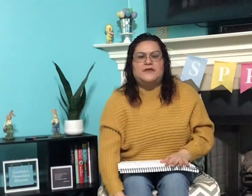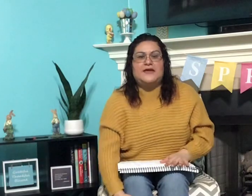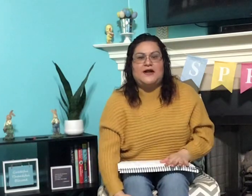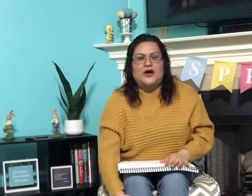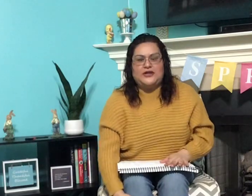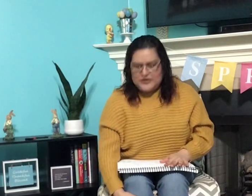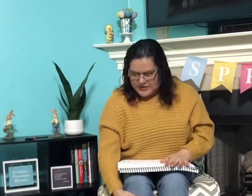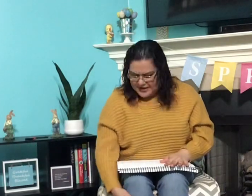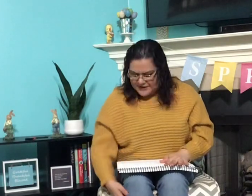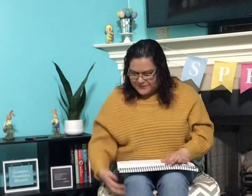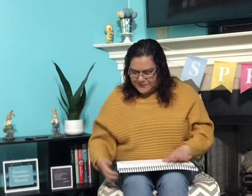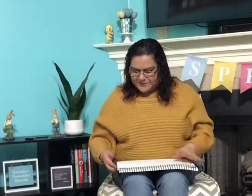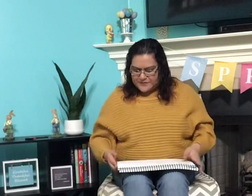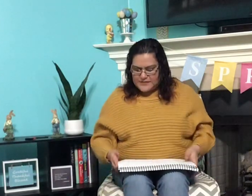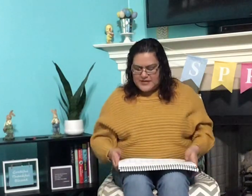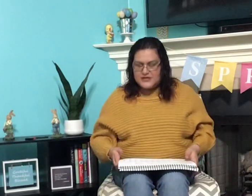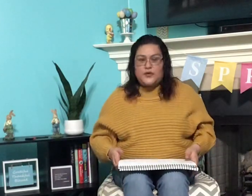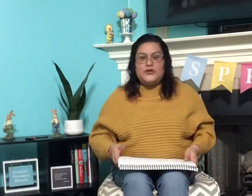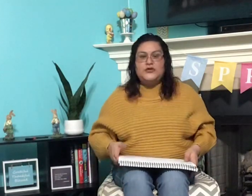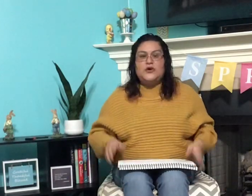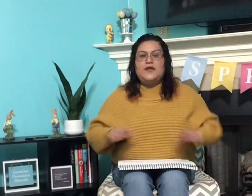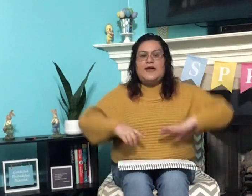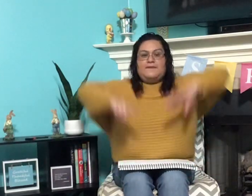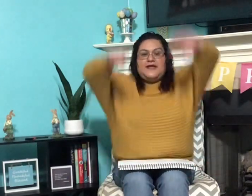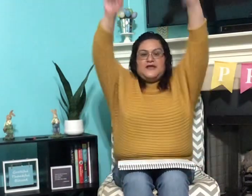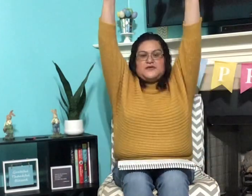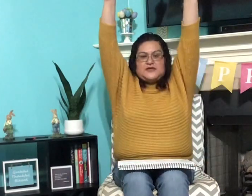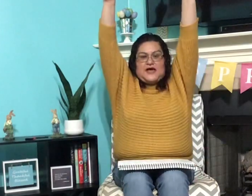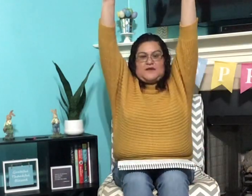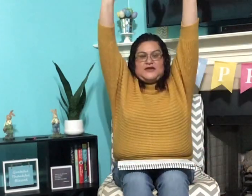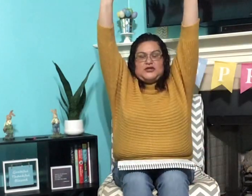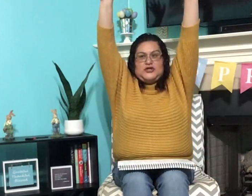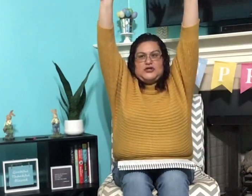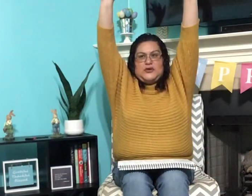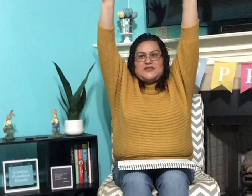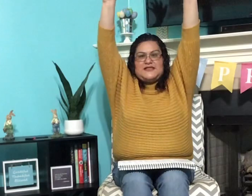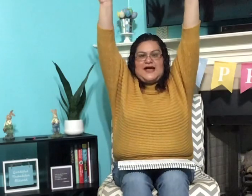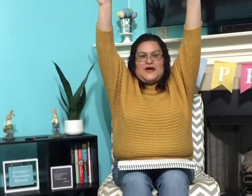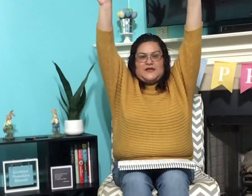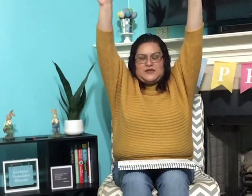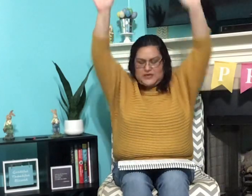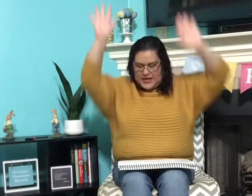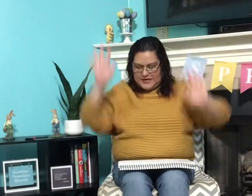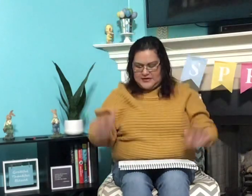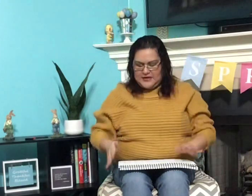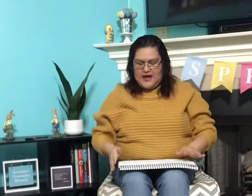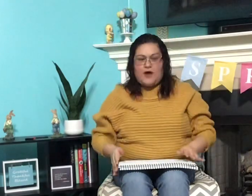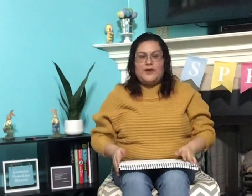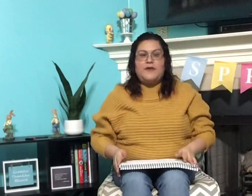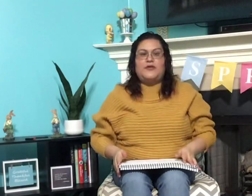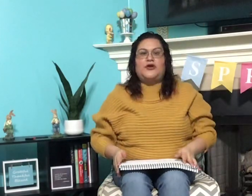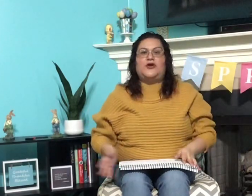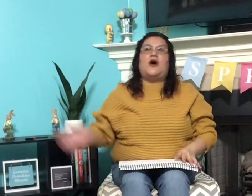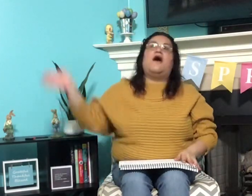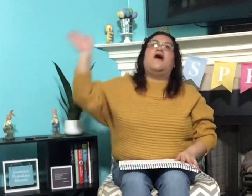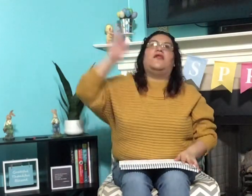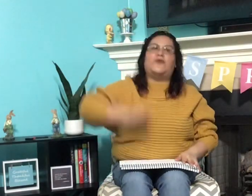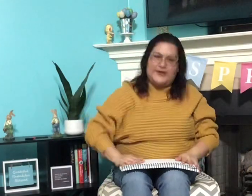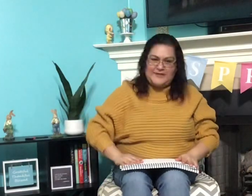get on, okay? And so when you go on that medial sound, make sure that you go as loud as you can. I want to be able to hear you all the way to my